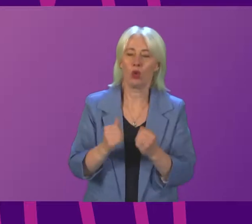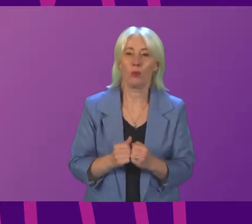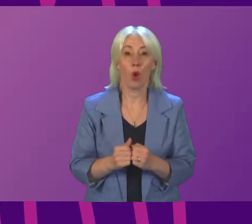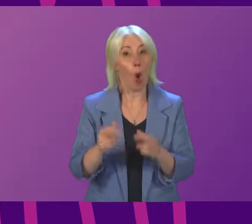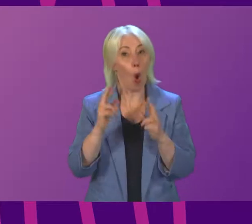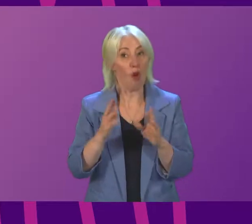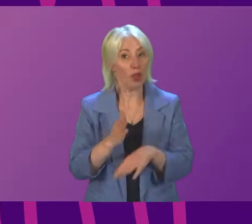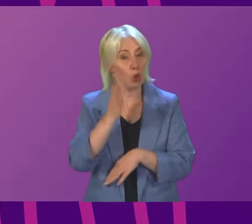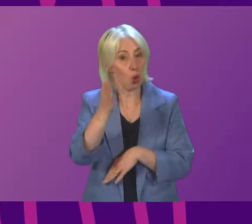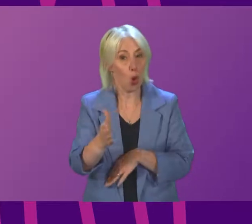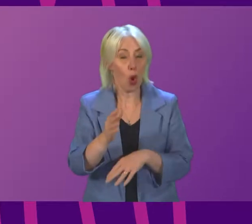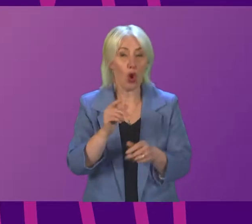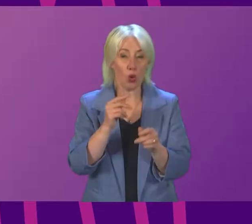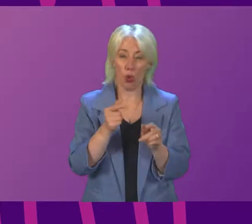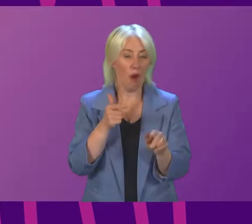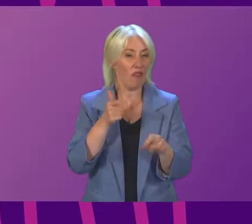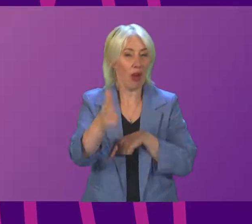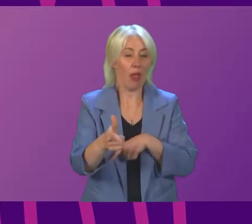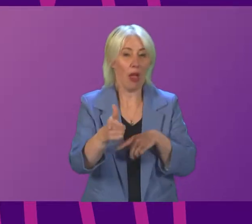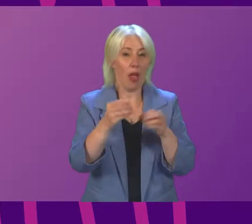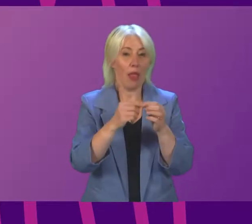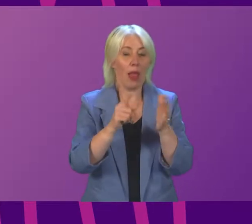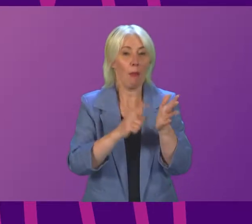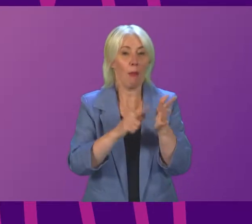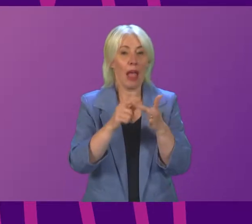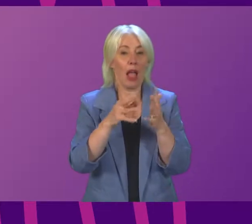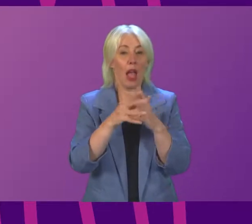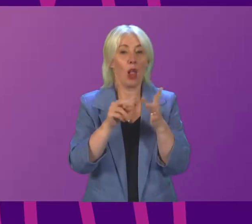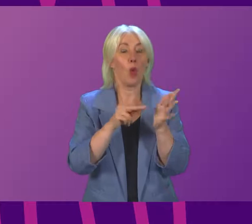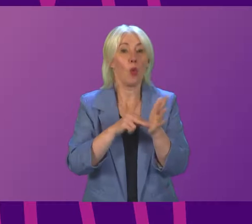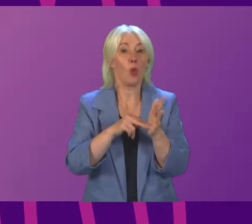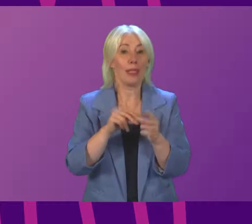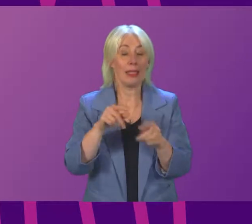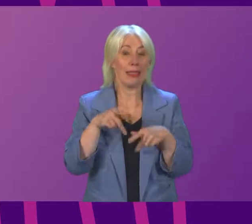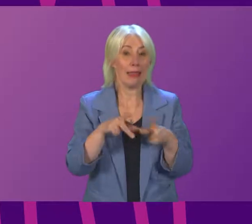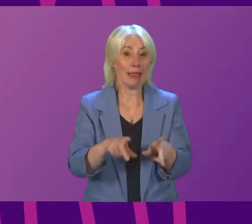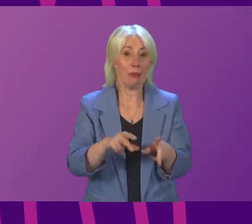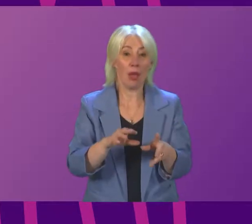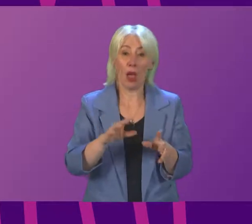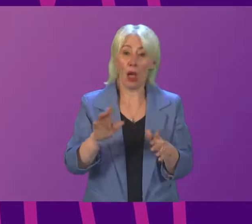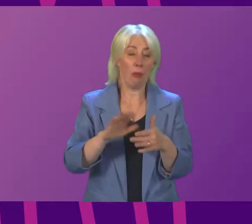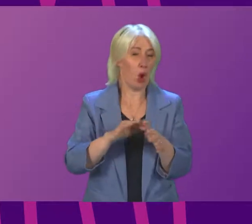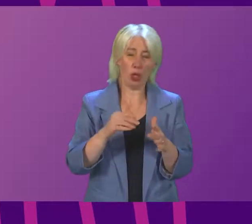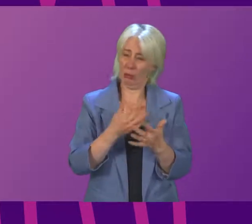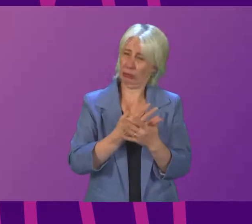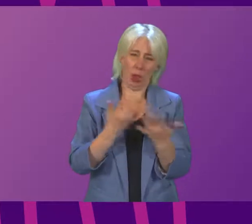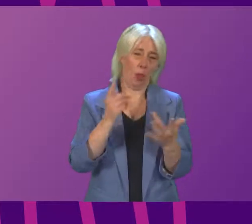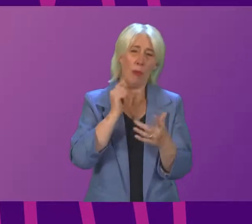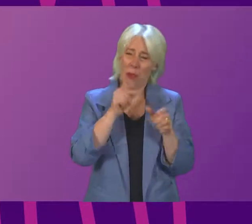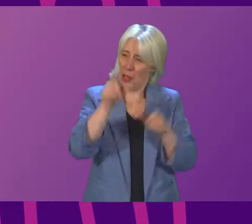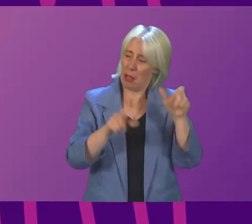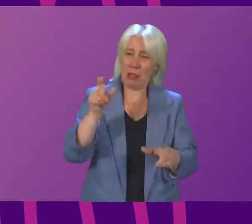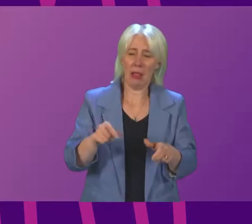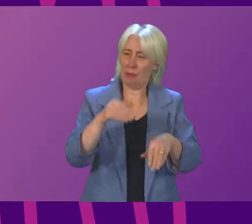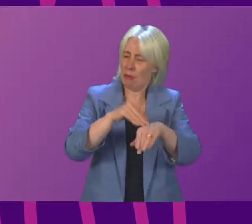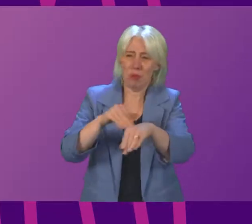does visit, he will go beyond the Bellwin scheme because that threshold in Dumfries and Galloway is £750,000 in borders. It's £260,000, so we do need to